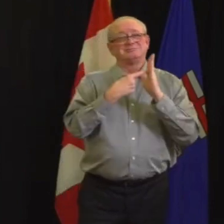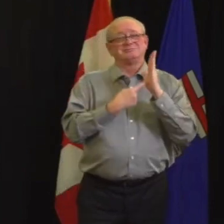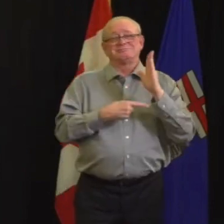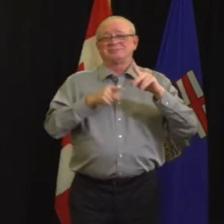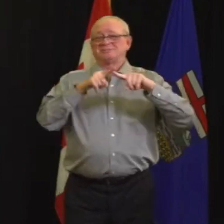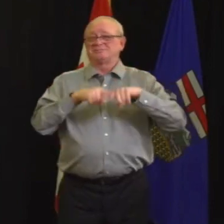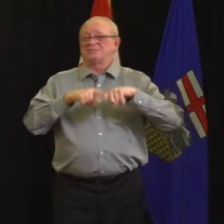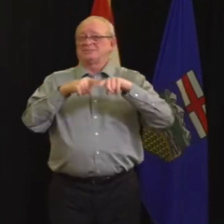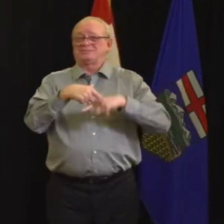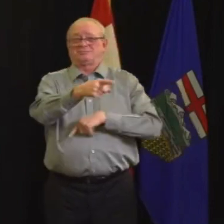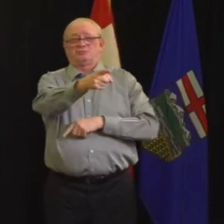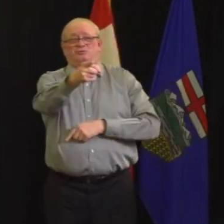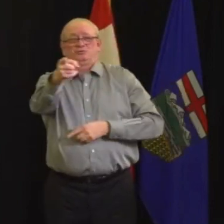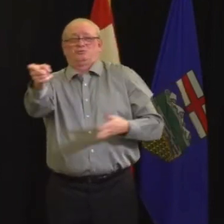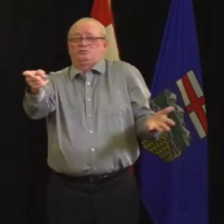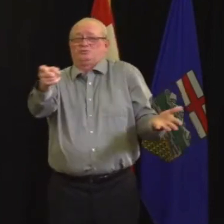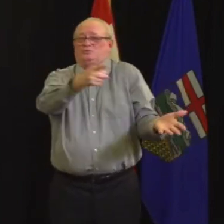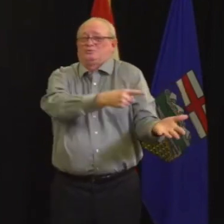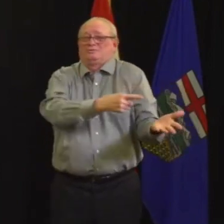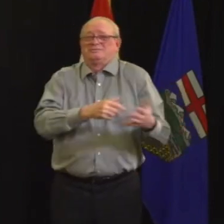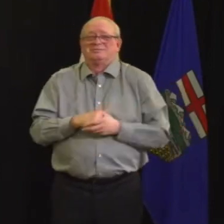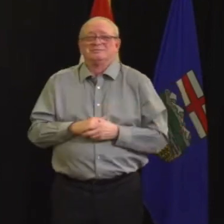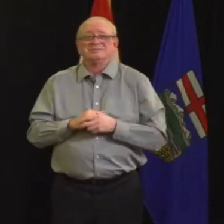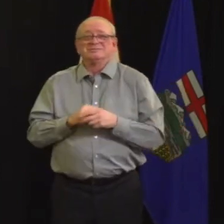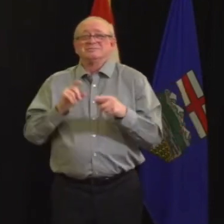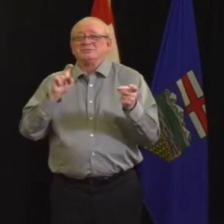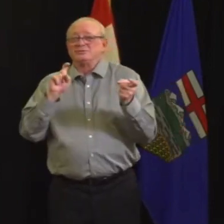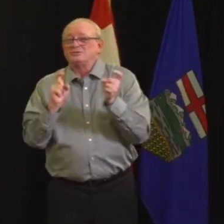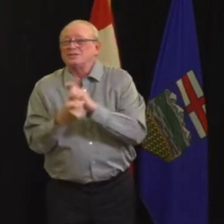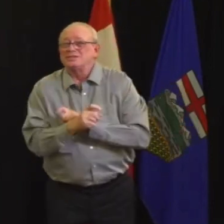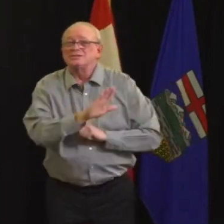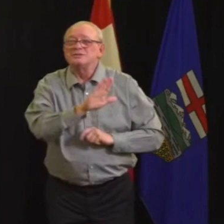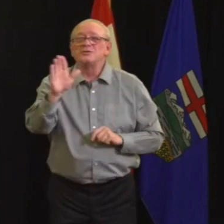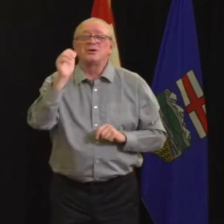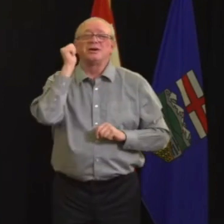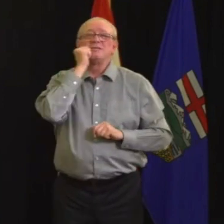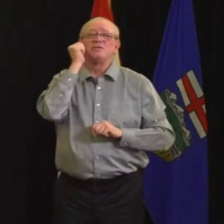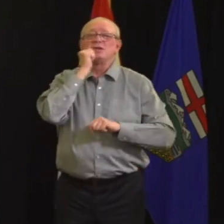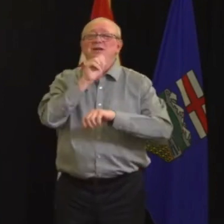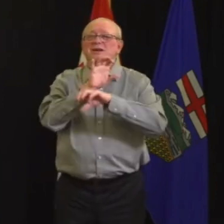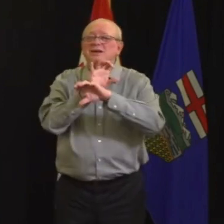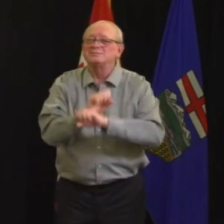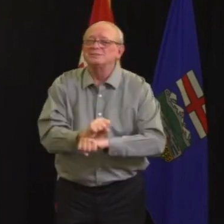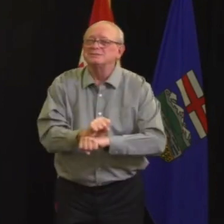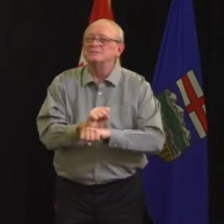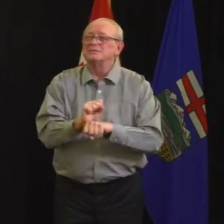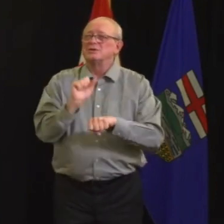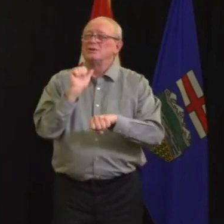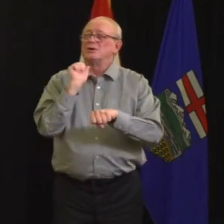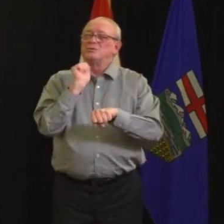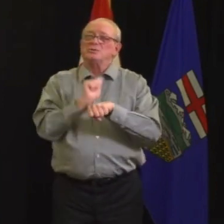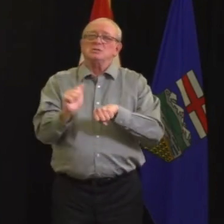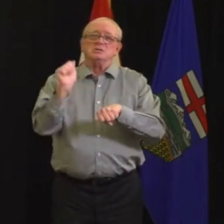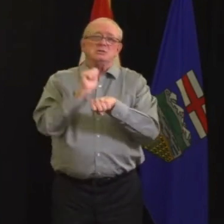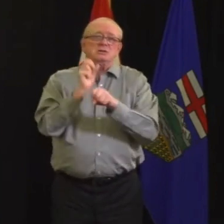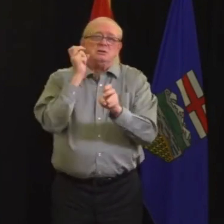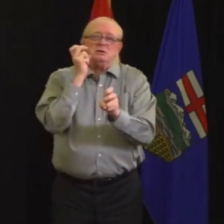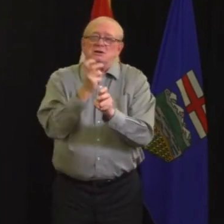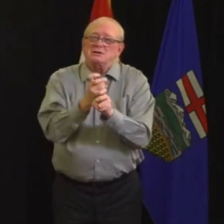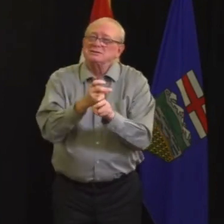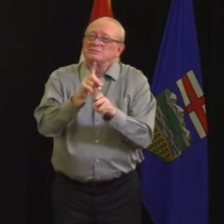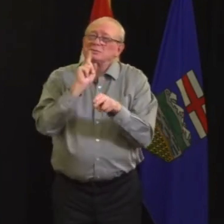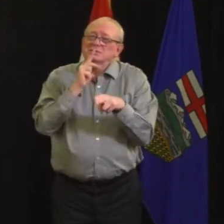using all of our energy to try to make this change in this time frame and you're quite right that unfortunately